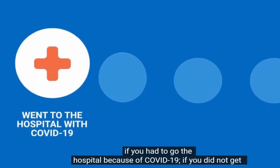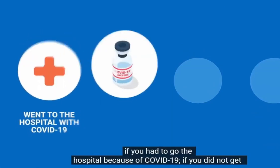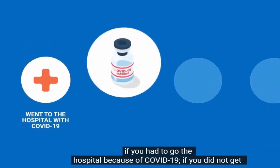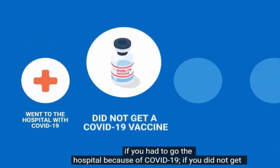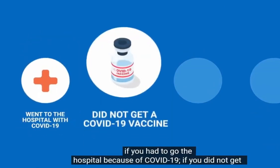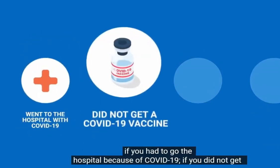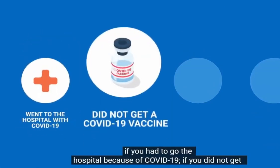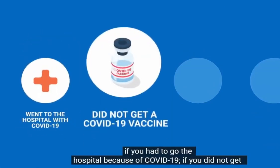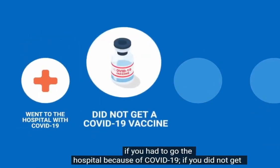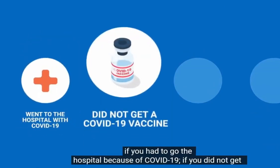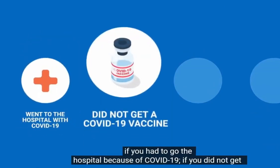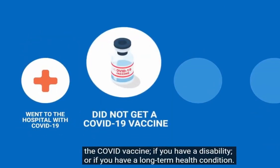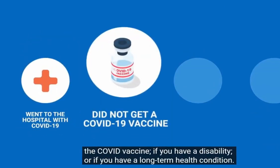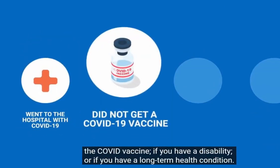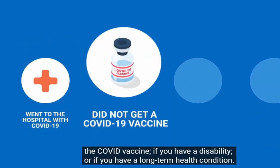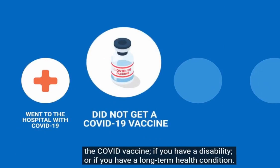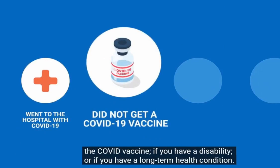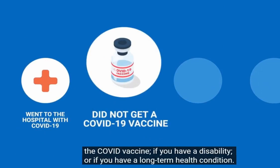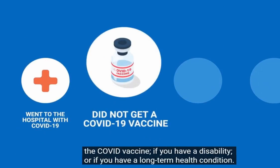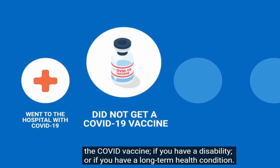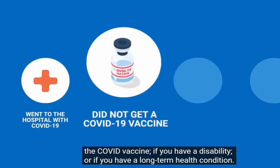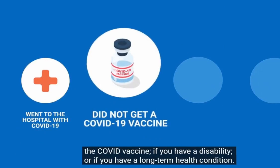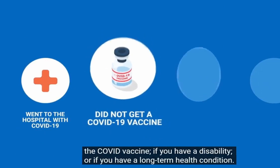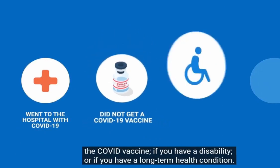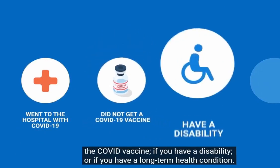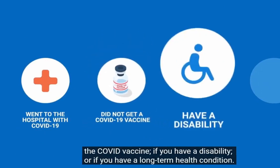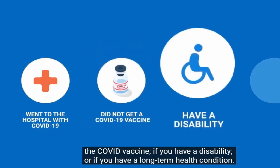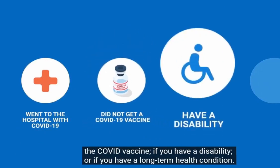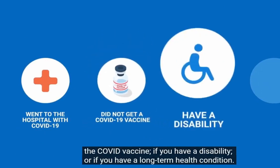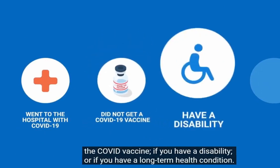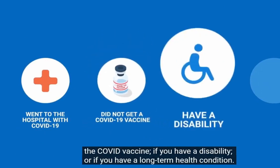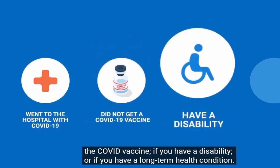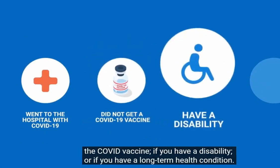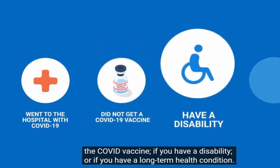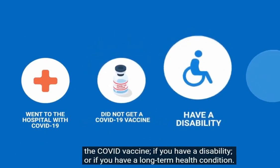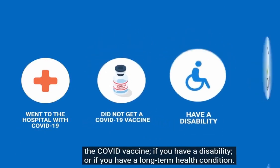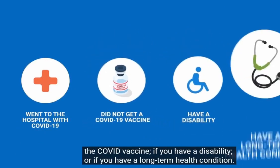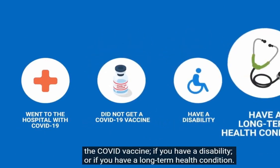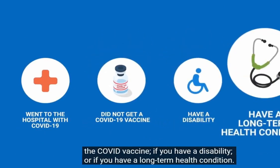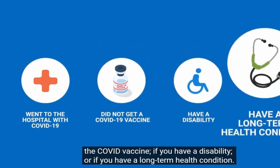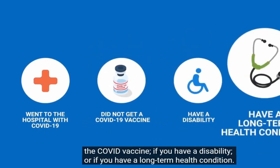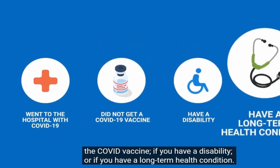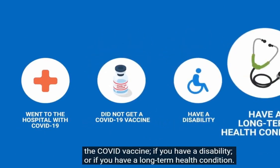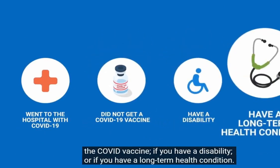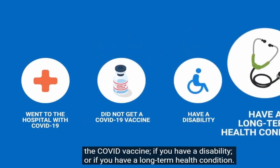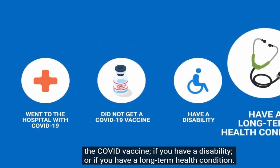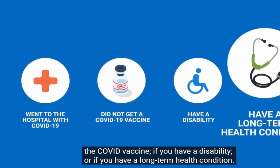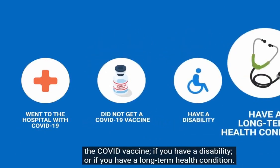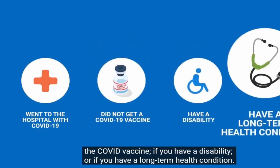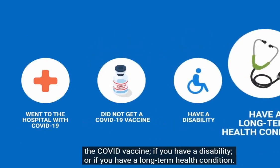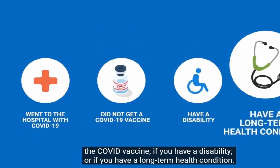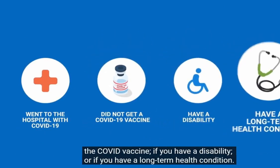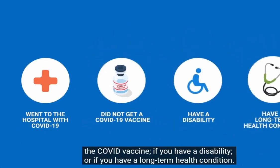if you did not get the COVID vaccine, if you have a disability, or if you have a long-term health condition.